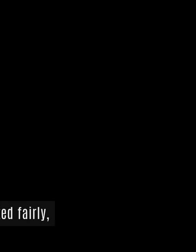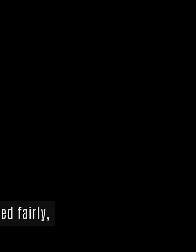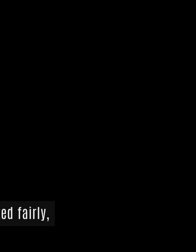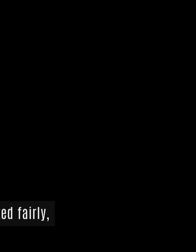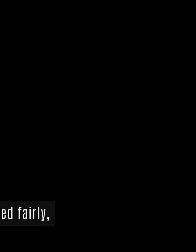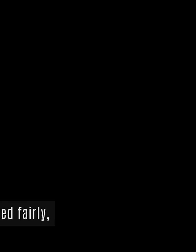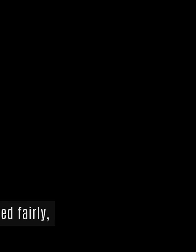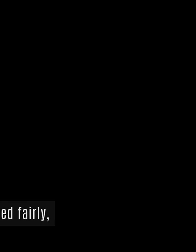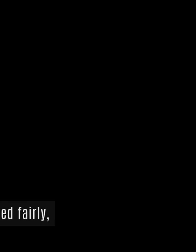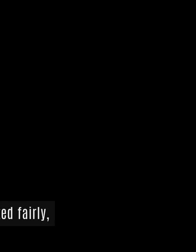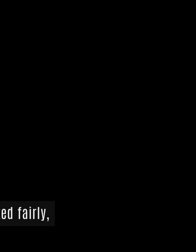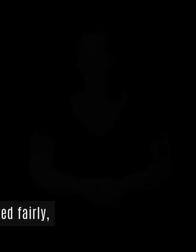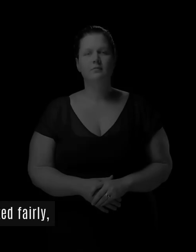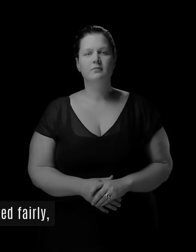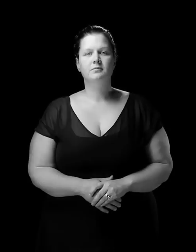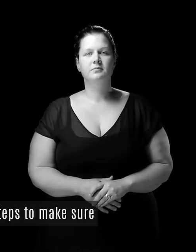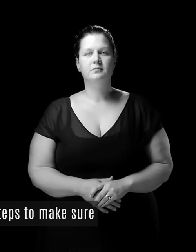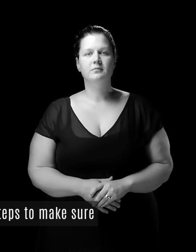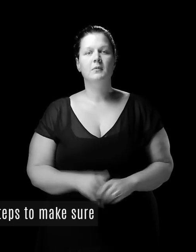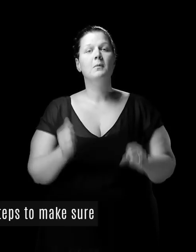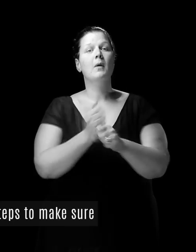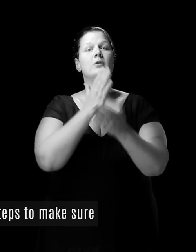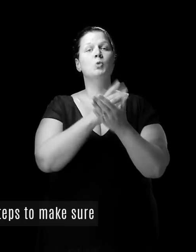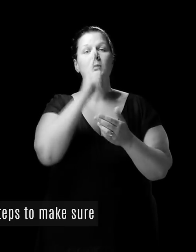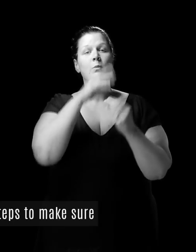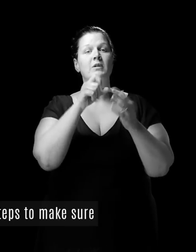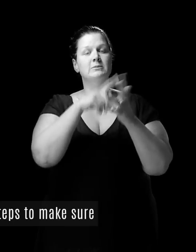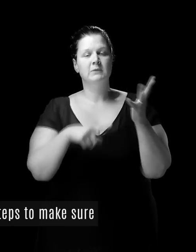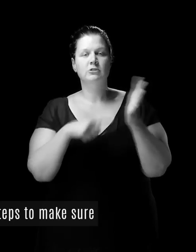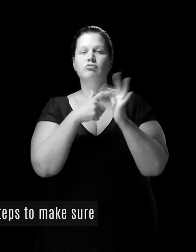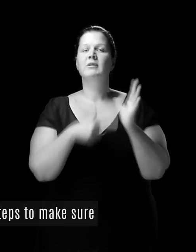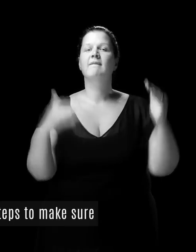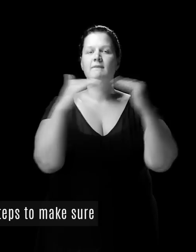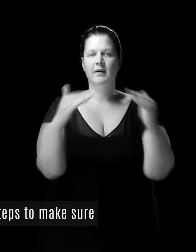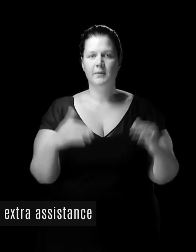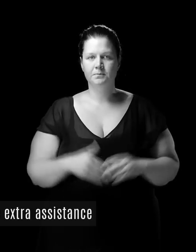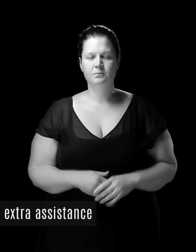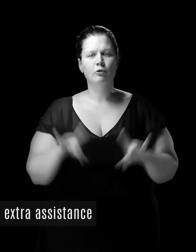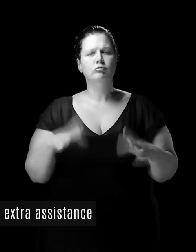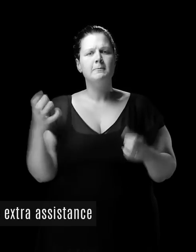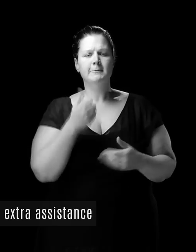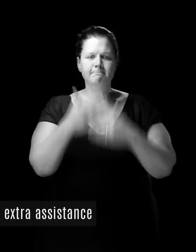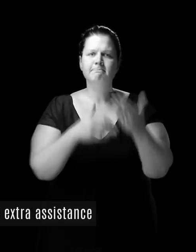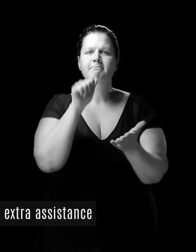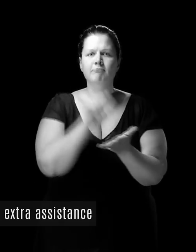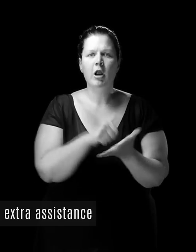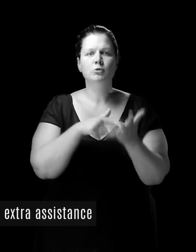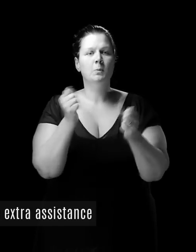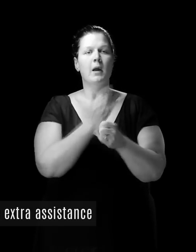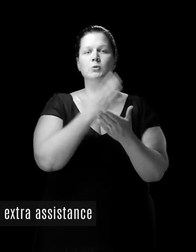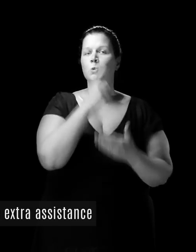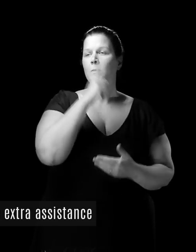To make sure they are treated fairly, countries are to take appropriate steps to make sure people with disability